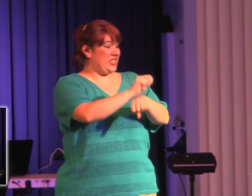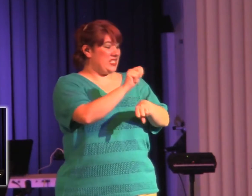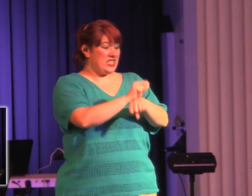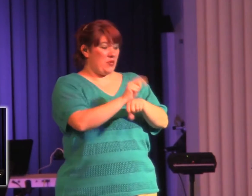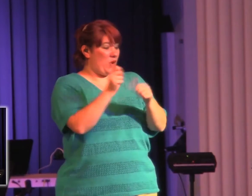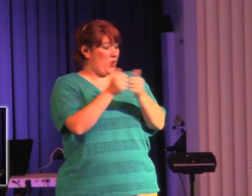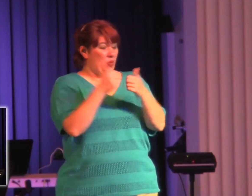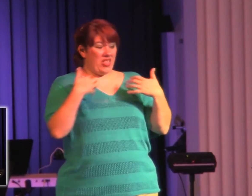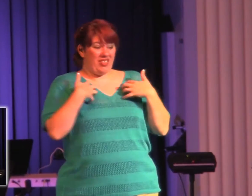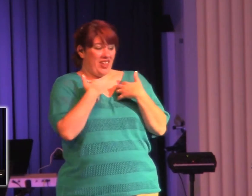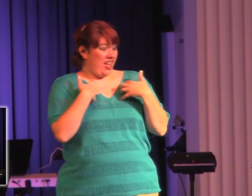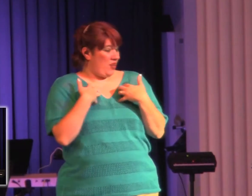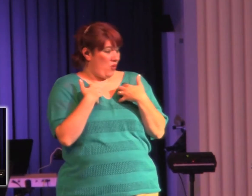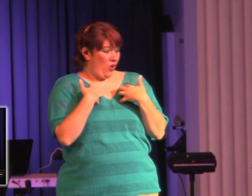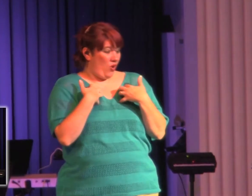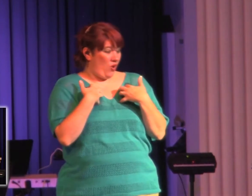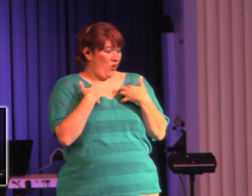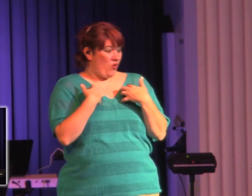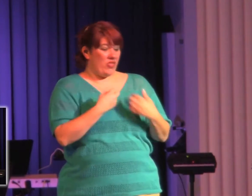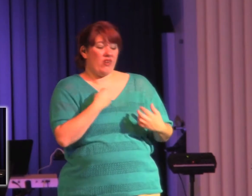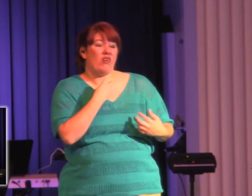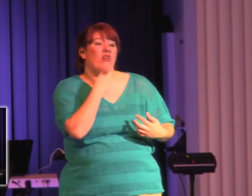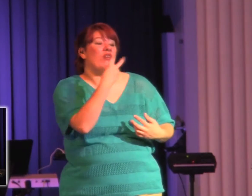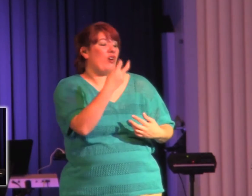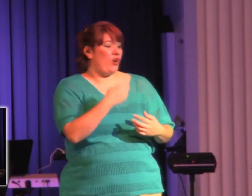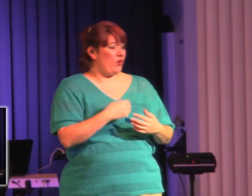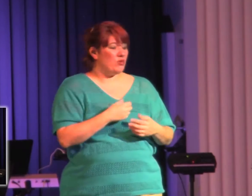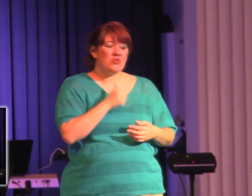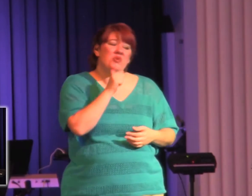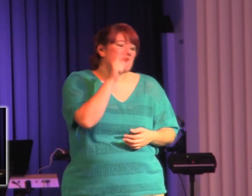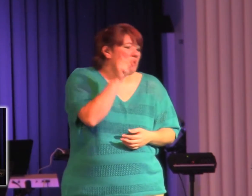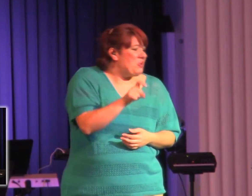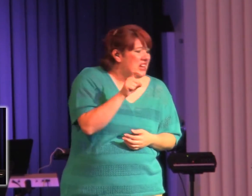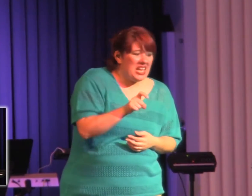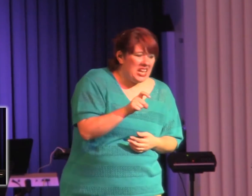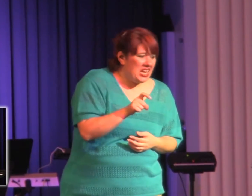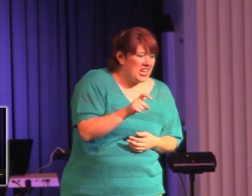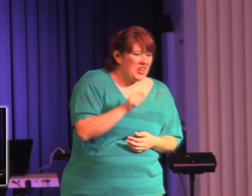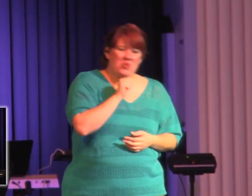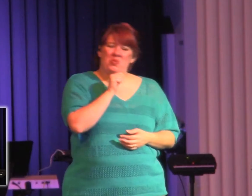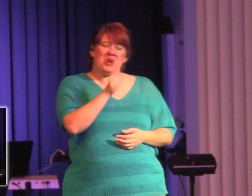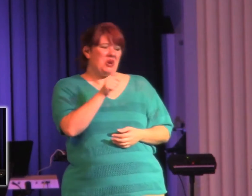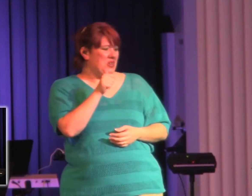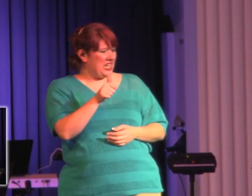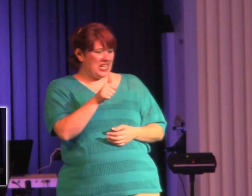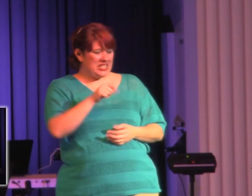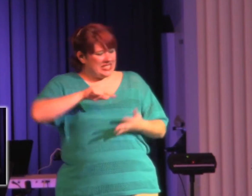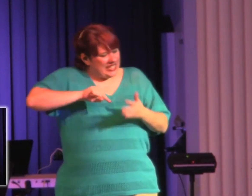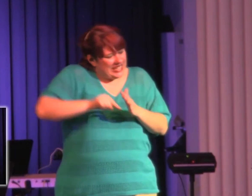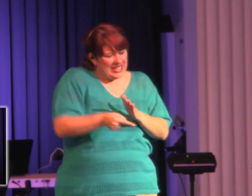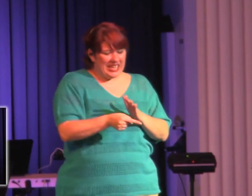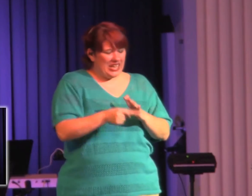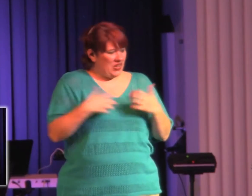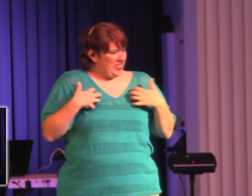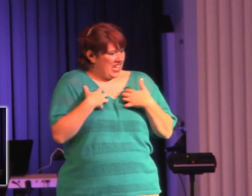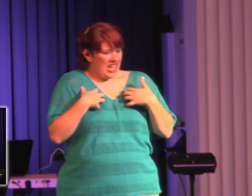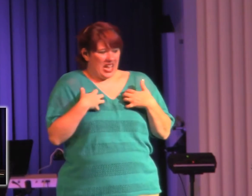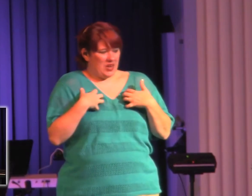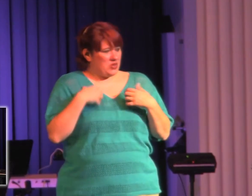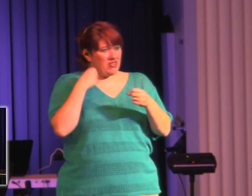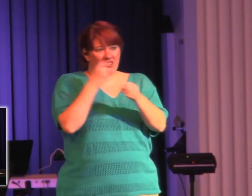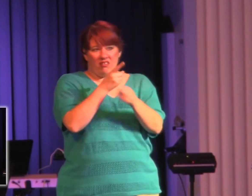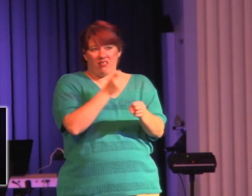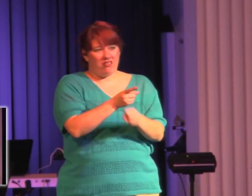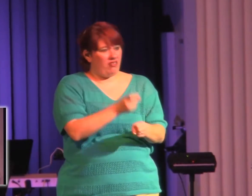Lord for that. We don't have to sacrifice every year. But man, we have the opportunity to have our